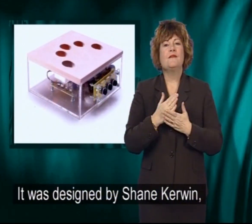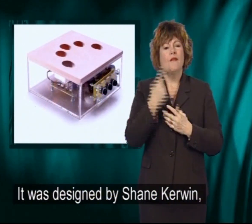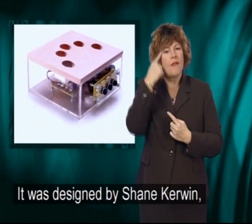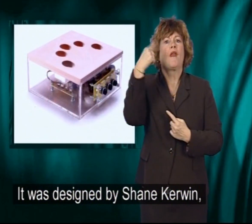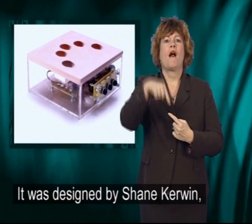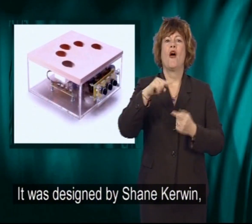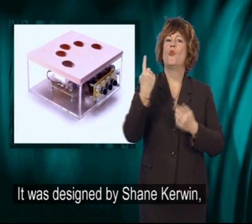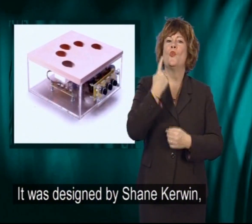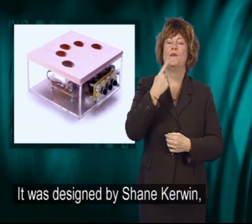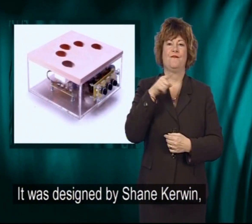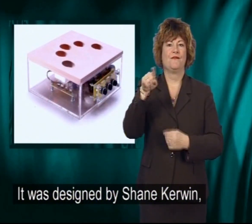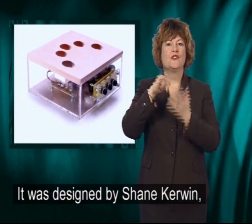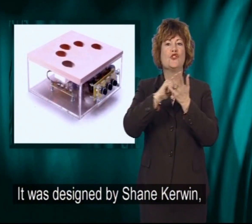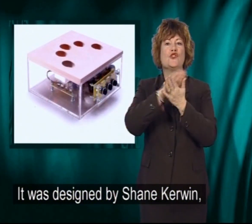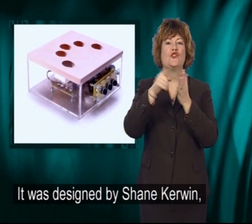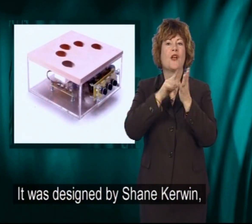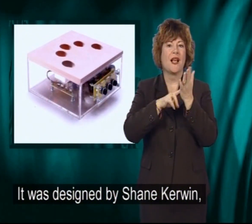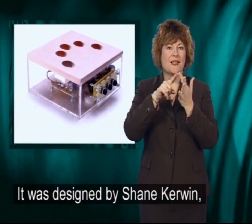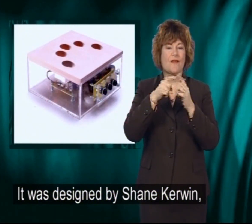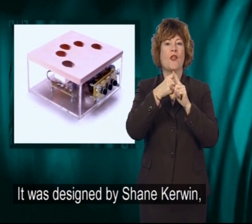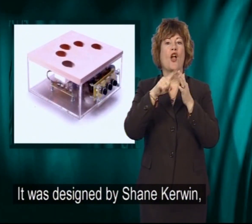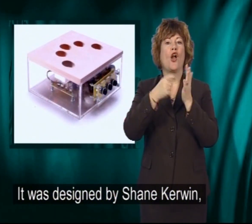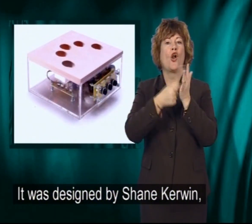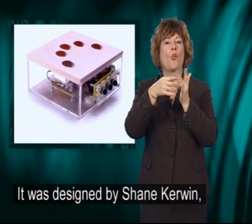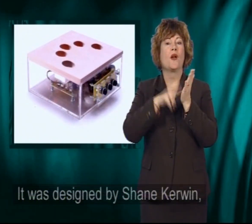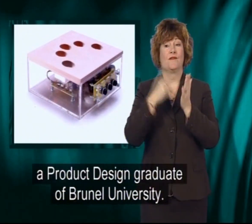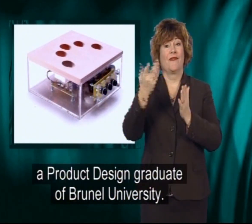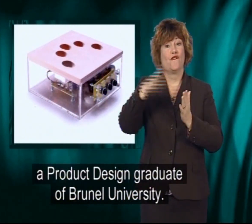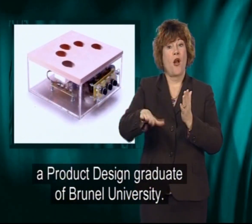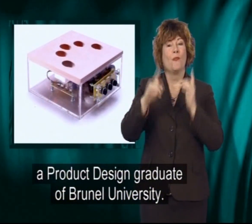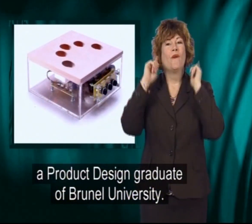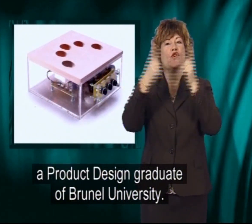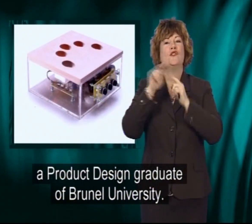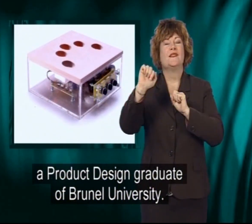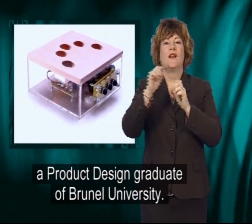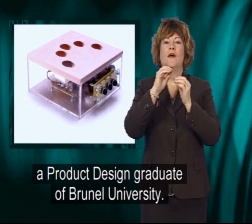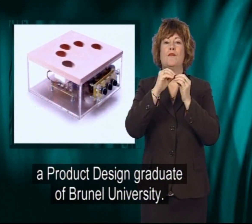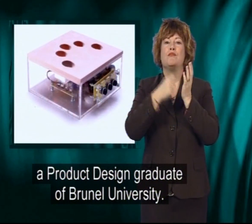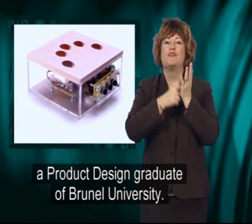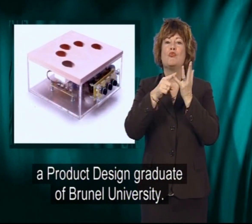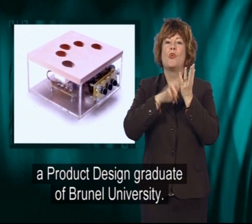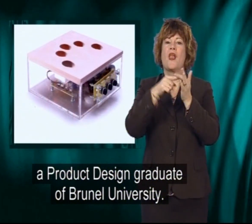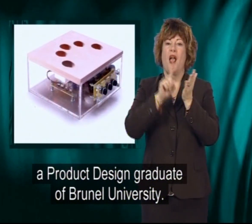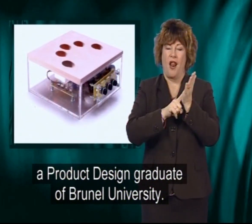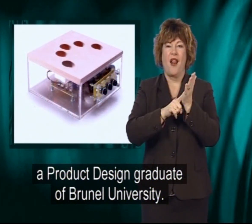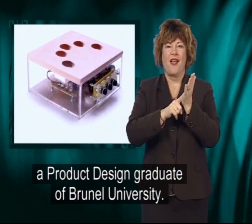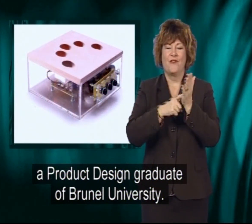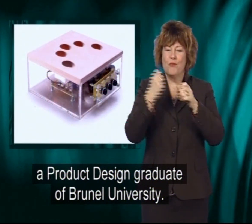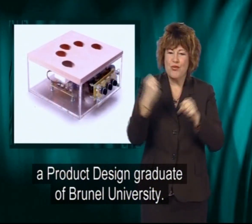It was designed by Shane Kerwin, a product design graduate of Brunel University.